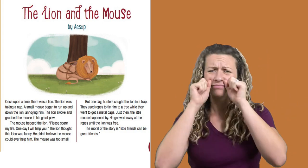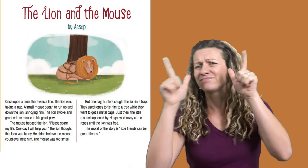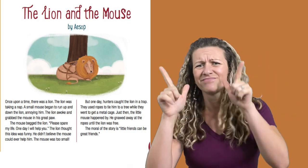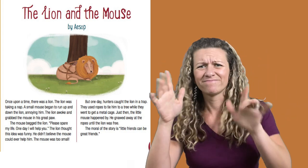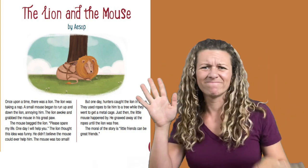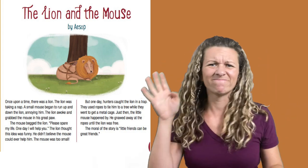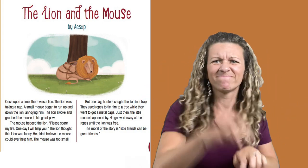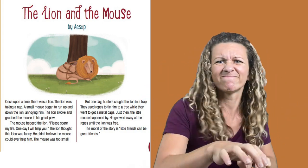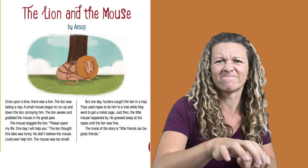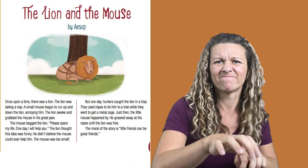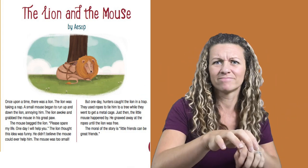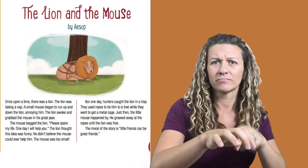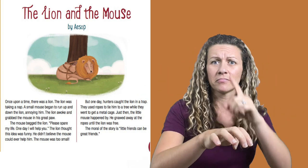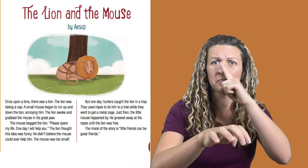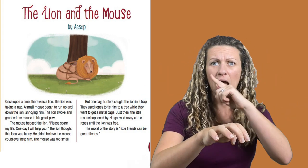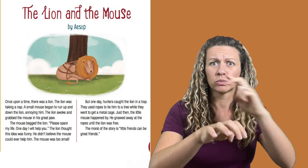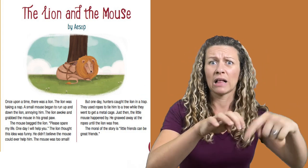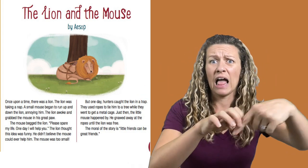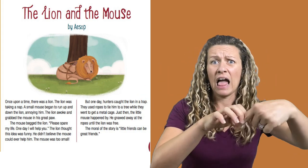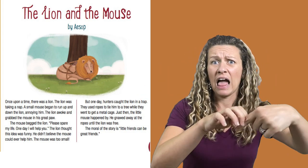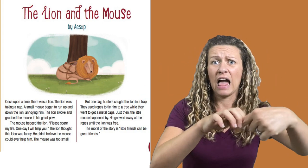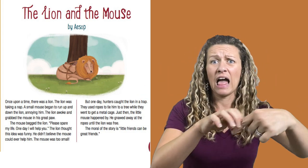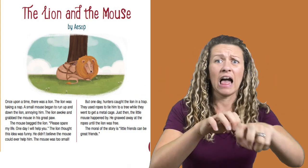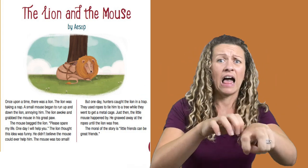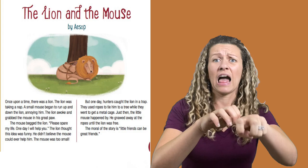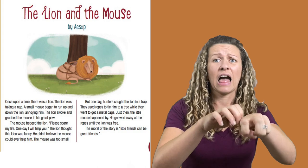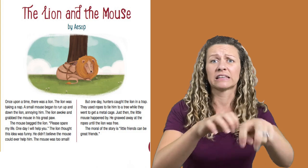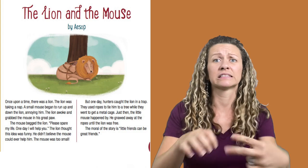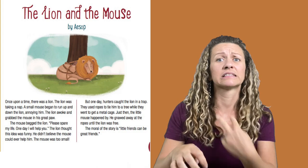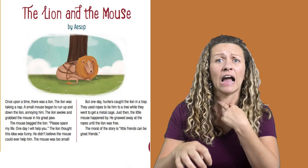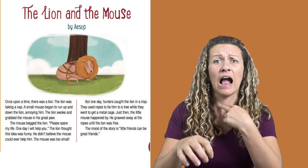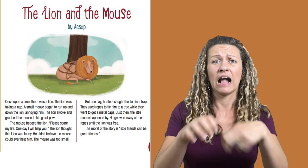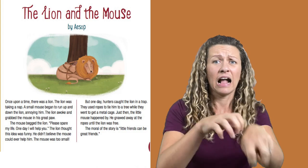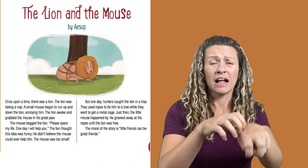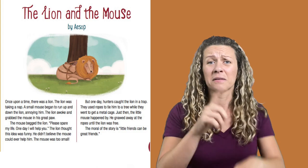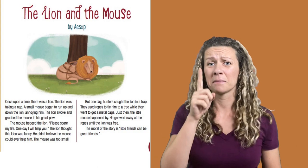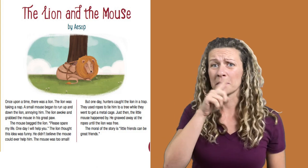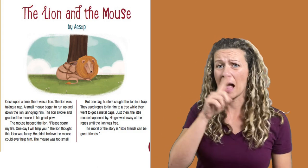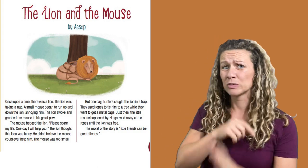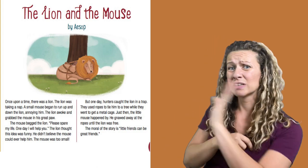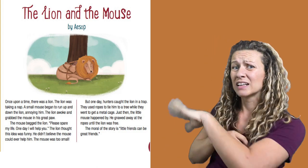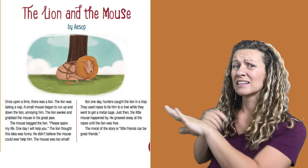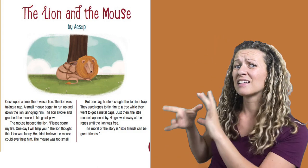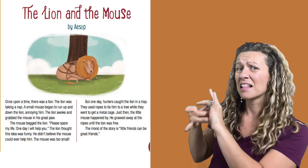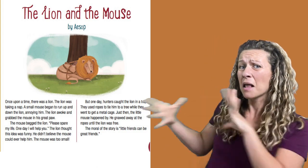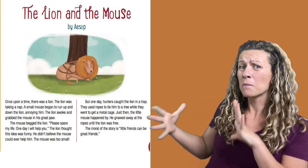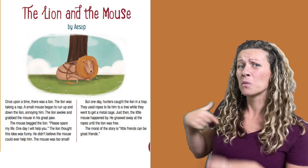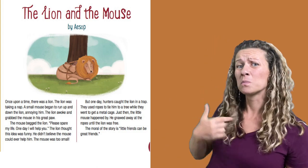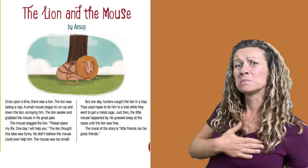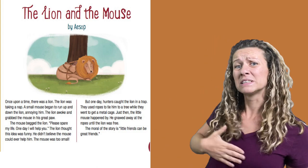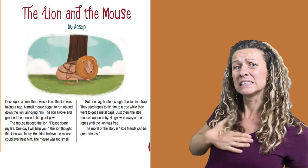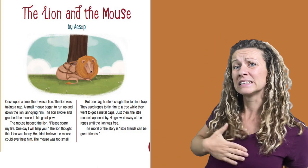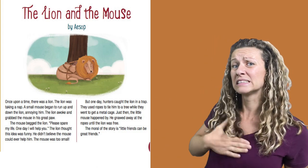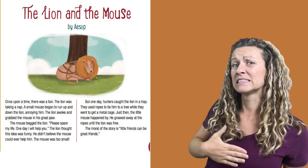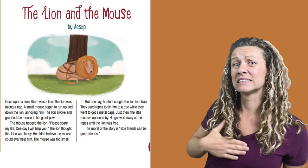the lion, annoying him. The lion awoke and grabbed the mouse in his great paw. The mouse begged the lion,